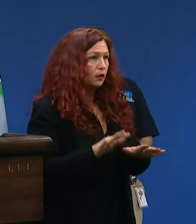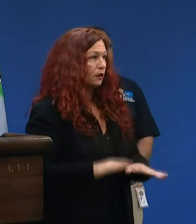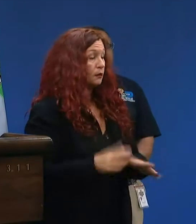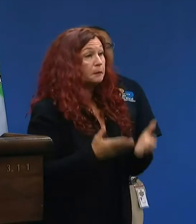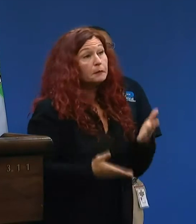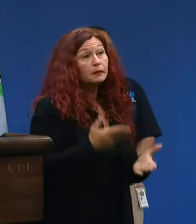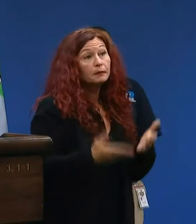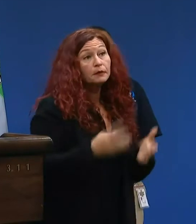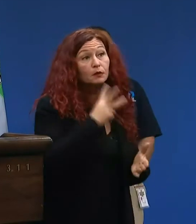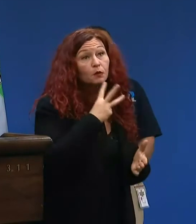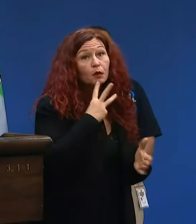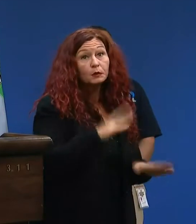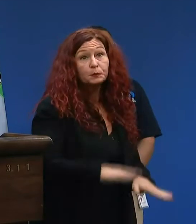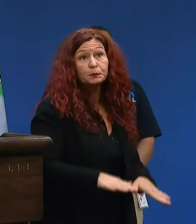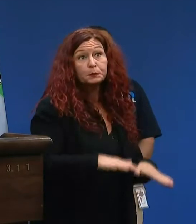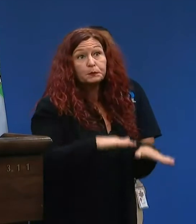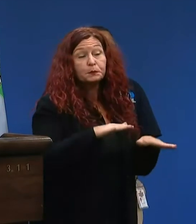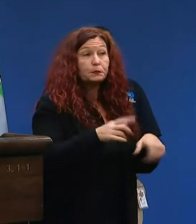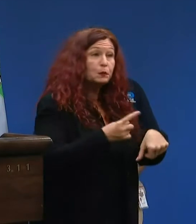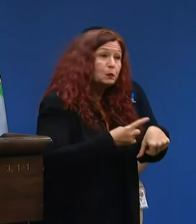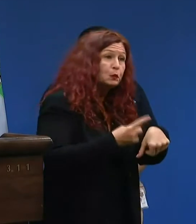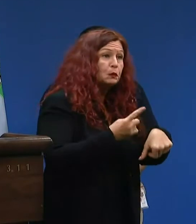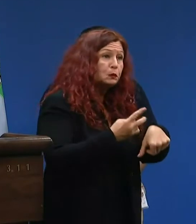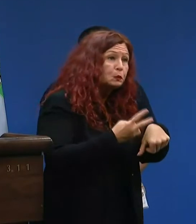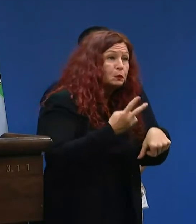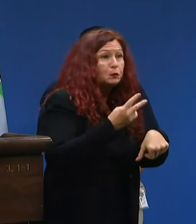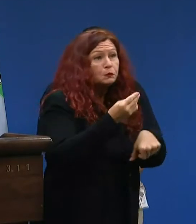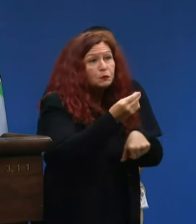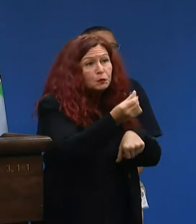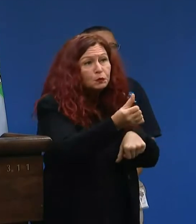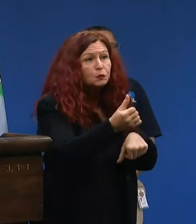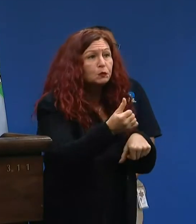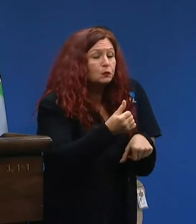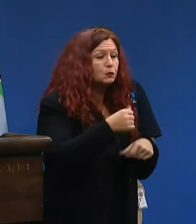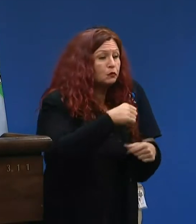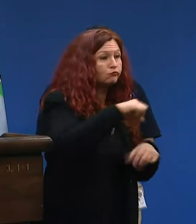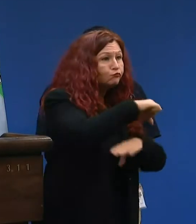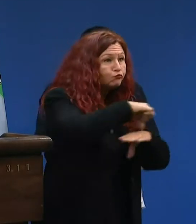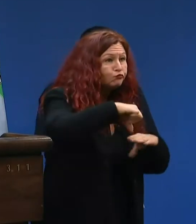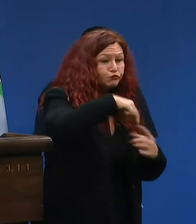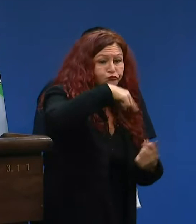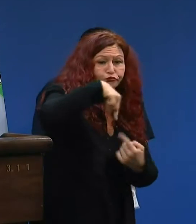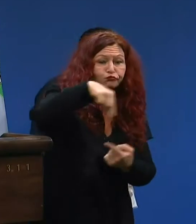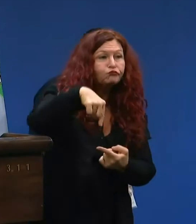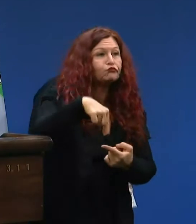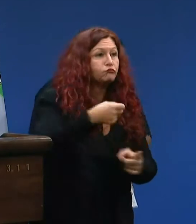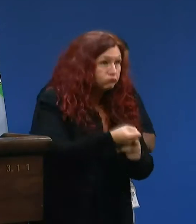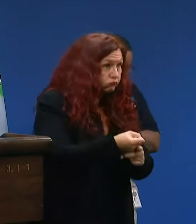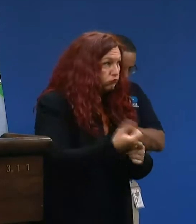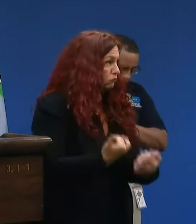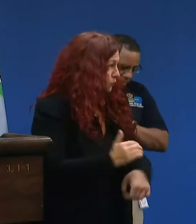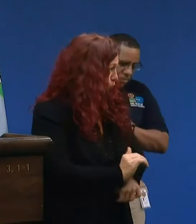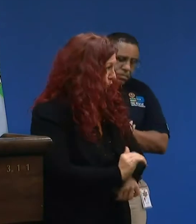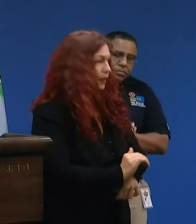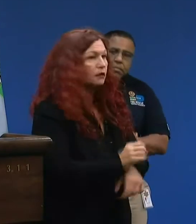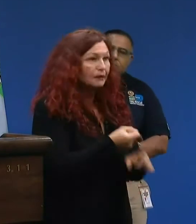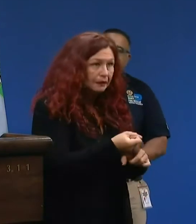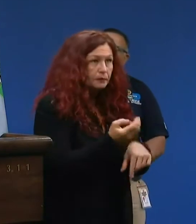even the possibility of one or two tornadoes across, you know, South Florida. So this is for a time frame of tonight and tomorrow.